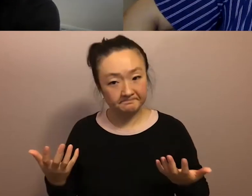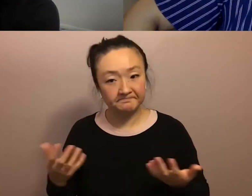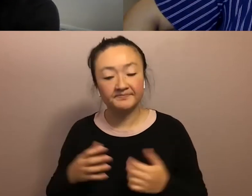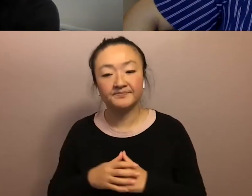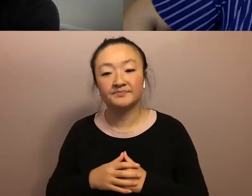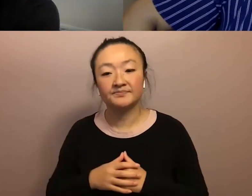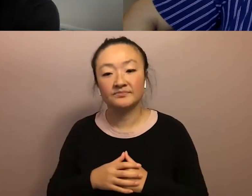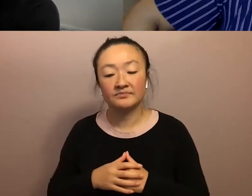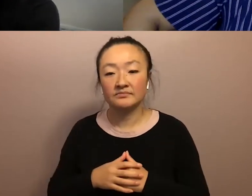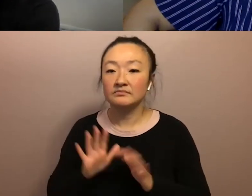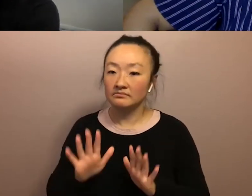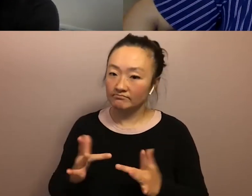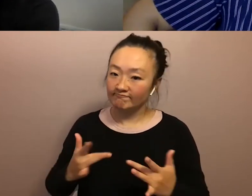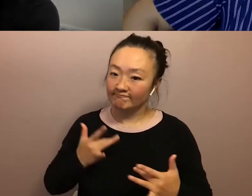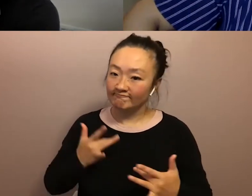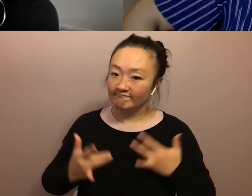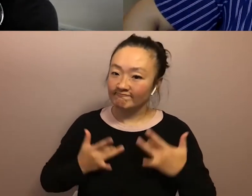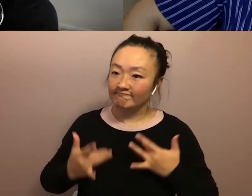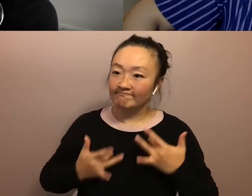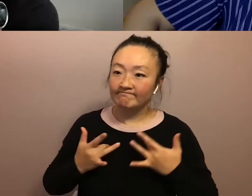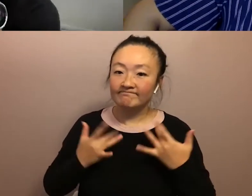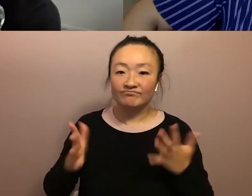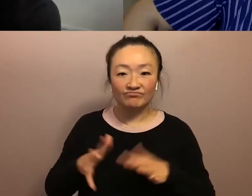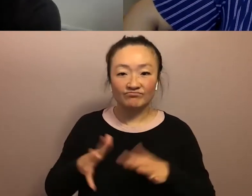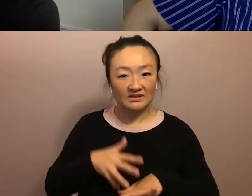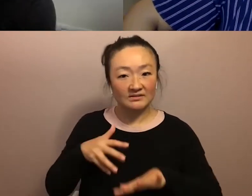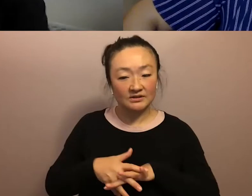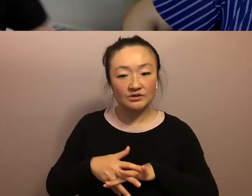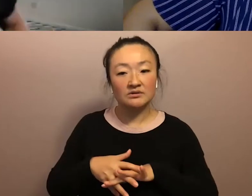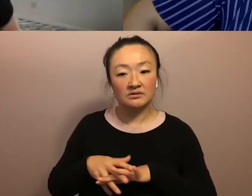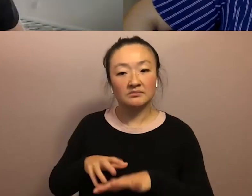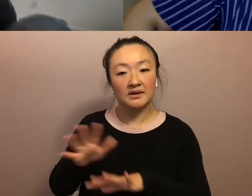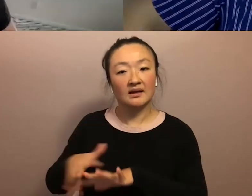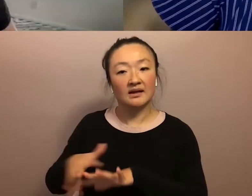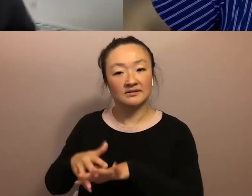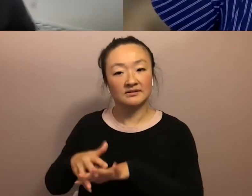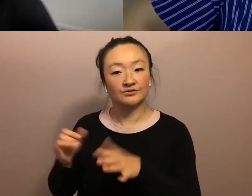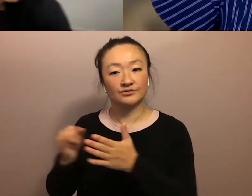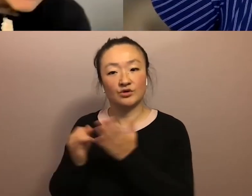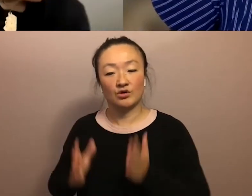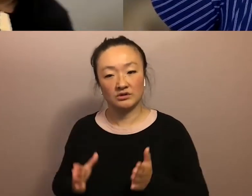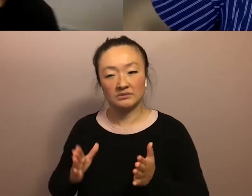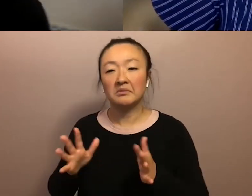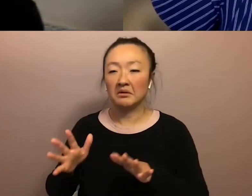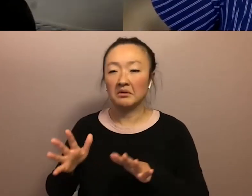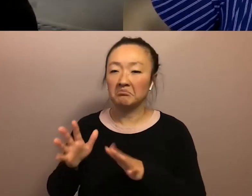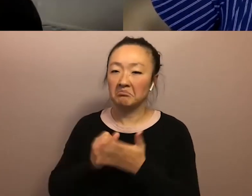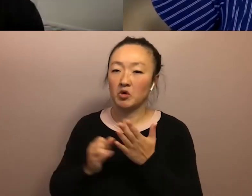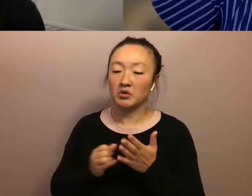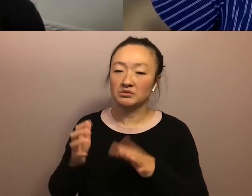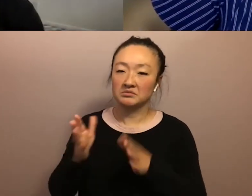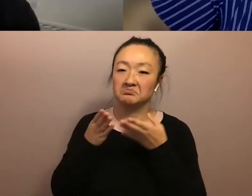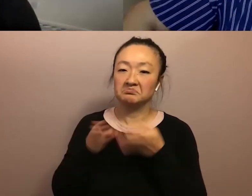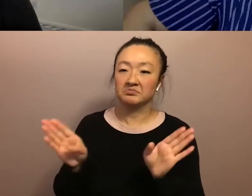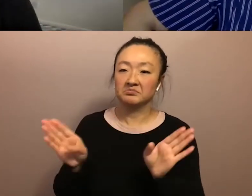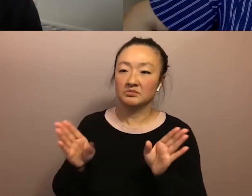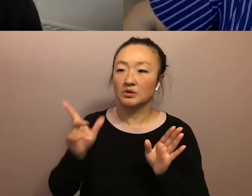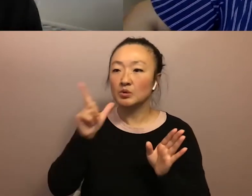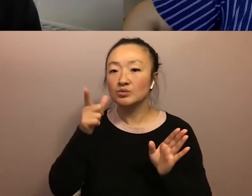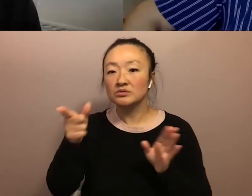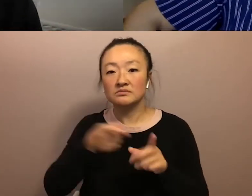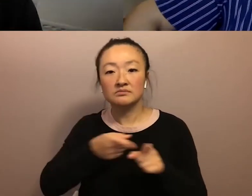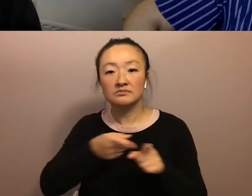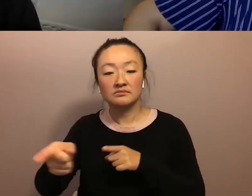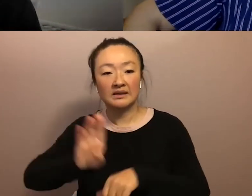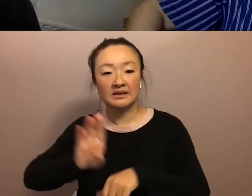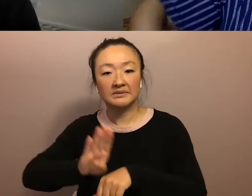it's an exciting time to also not just be indigenous, but, but to be an indigenous artist and just be an artist in general for whoever, whoever's in that business of